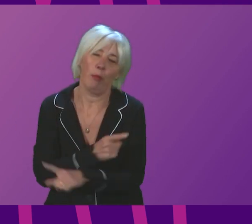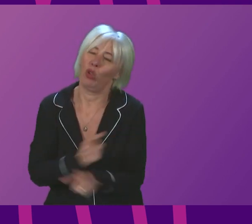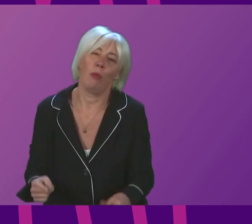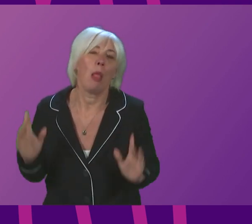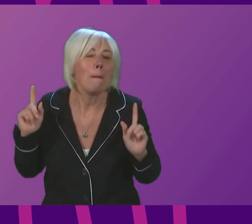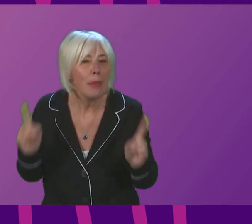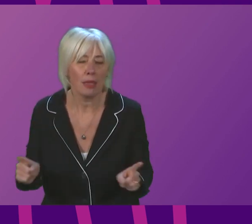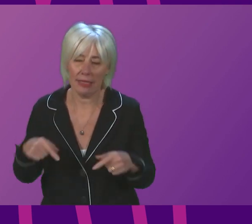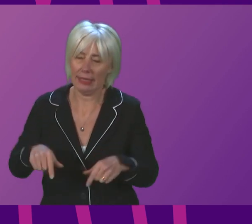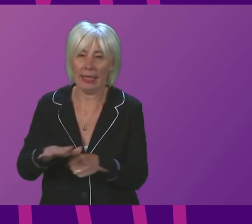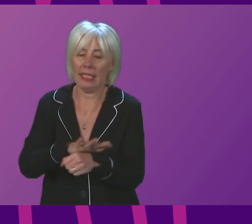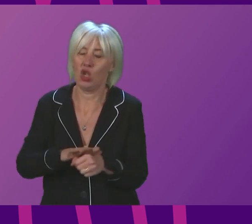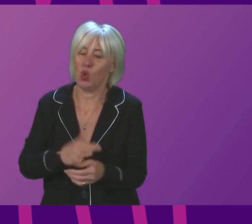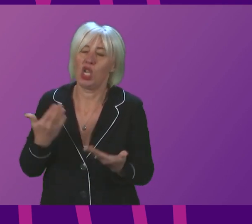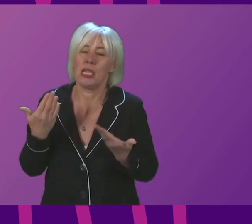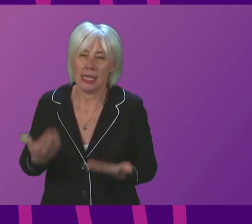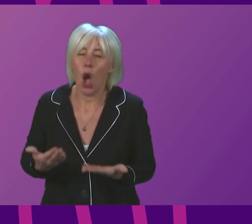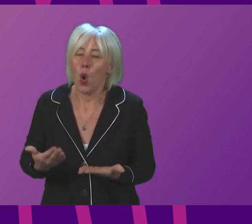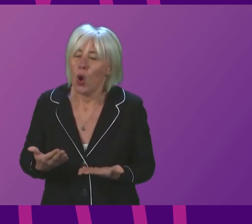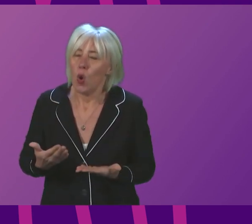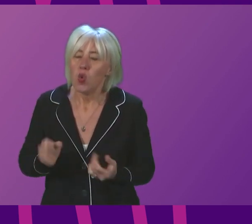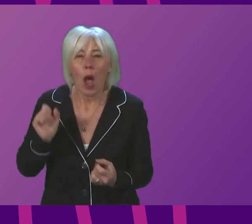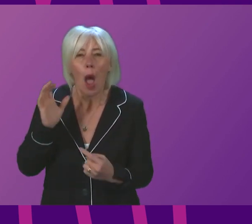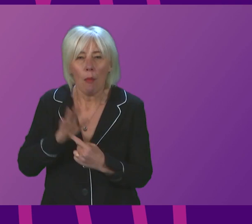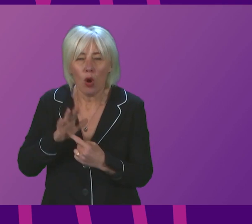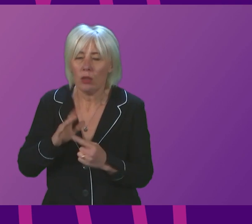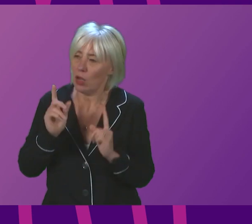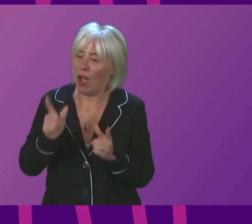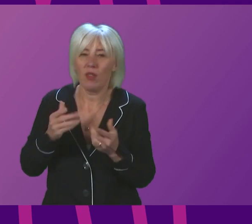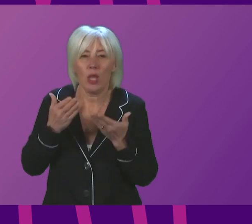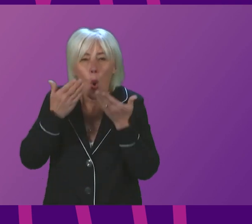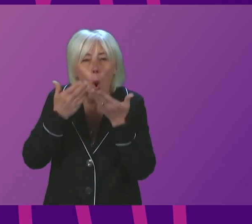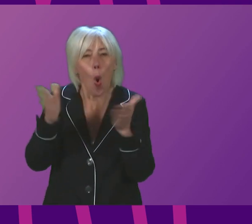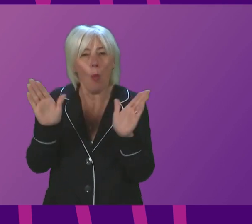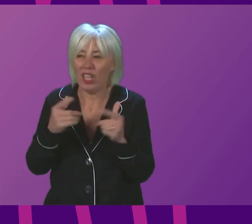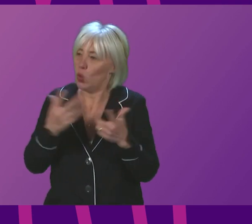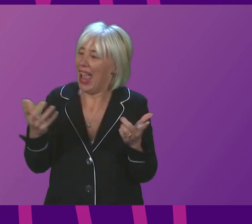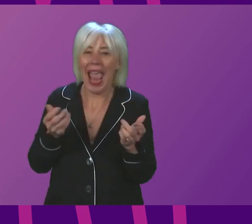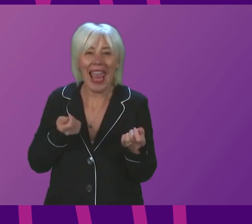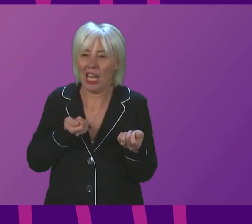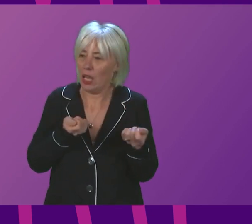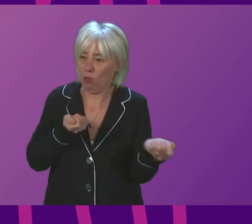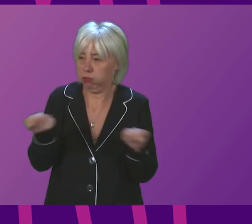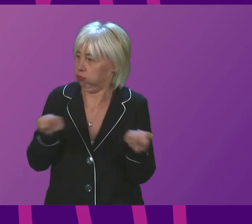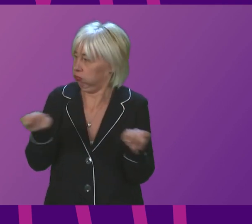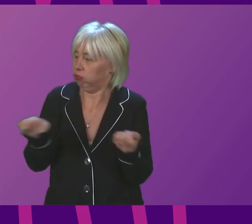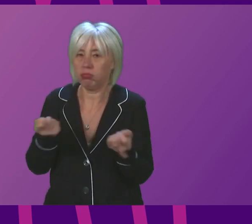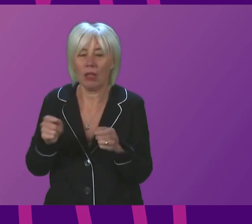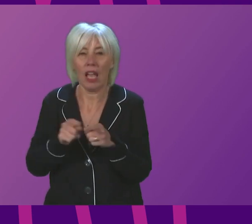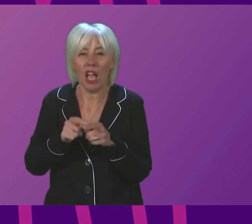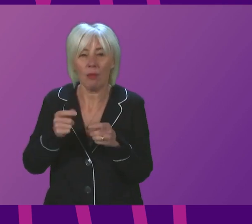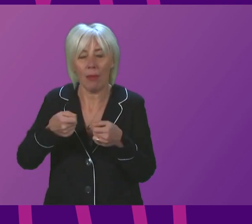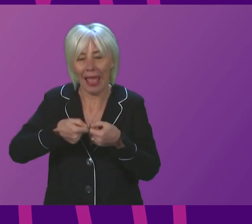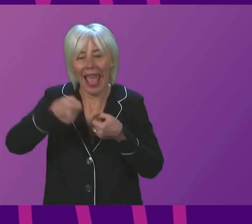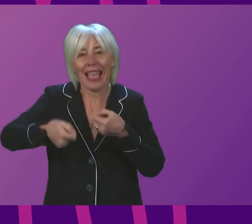Given the situation we face, it is important to remain open to any proportionate measures, for example, the extension of COVID